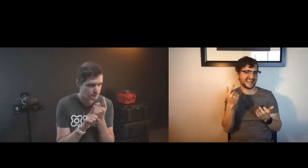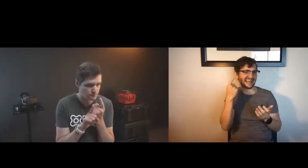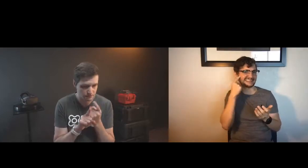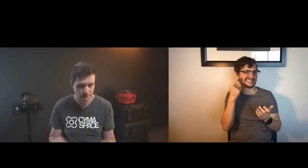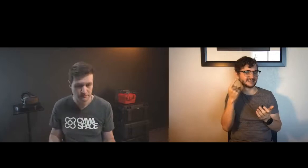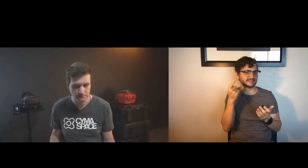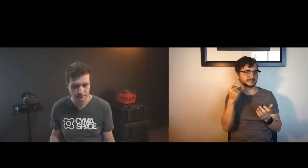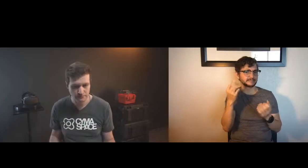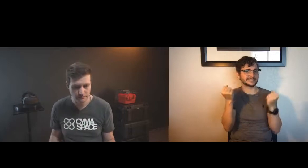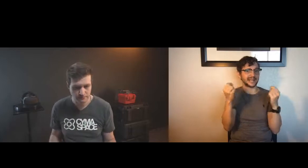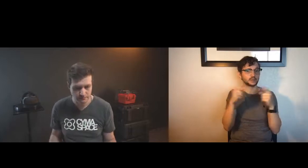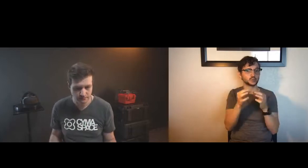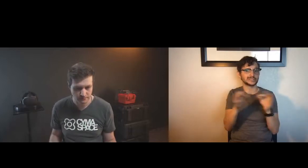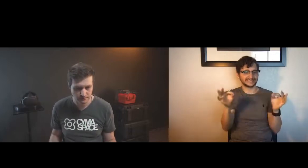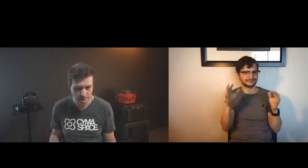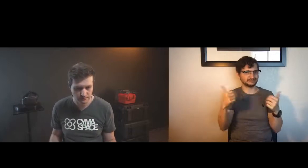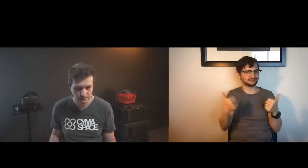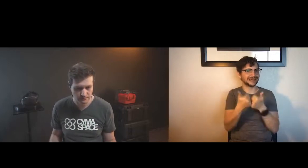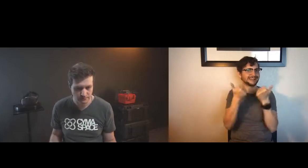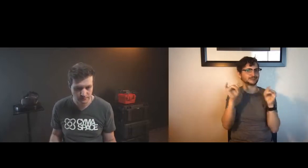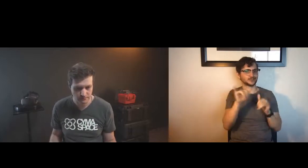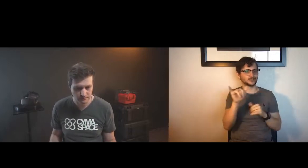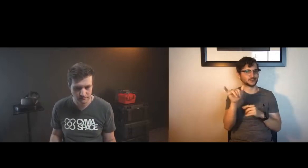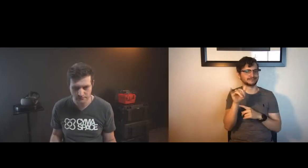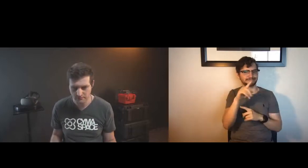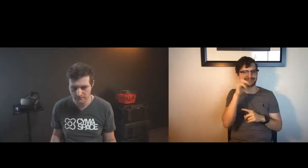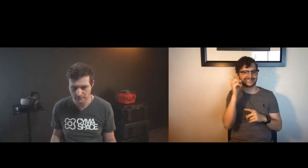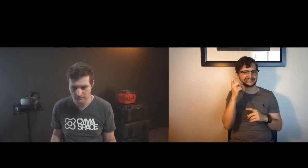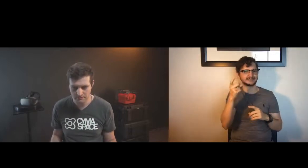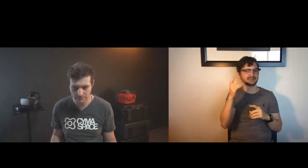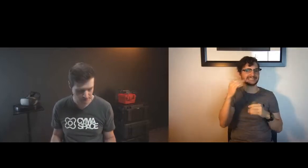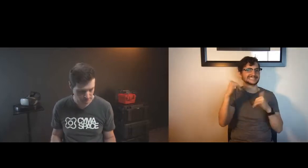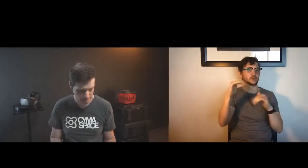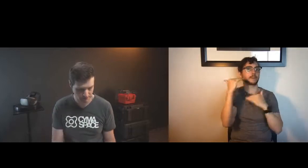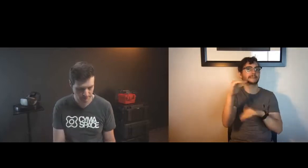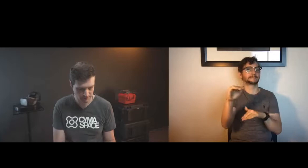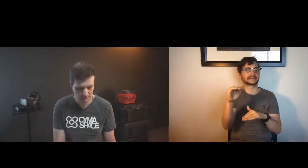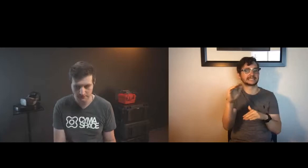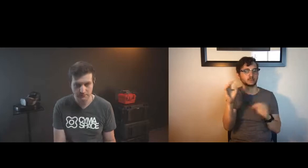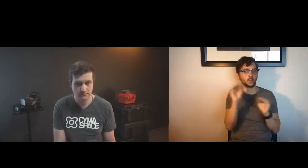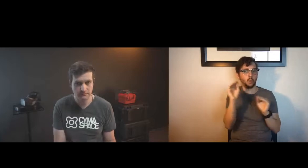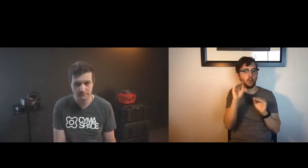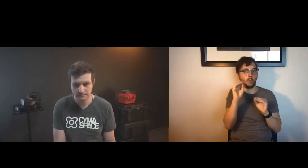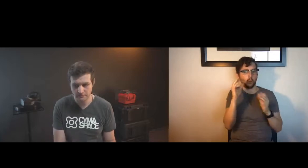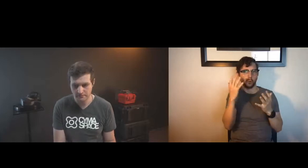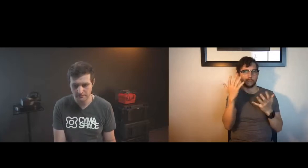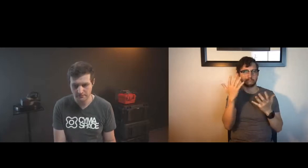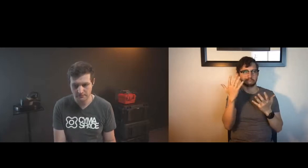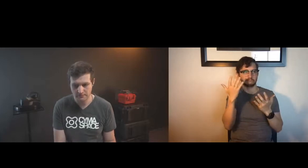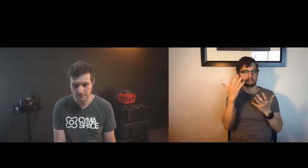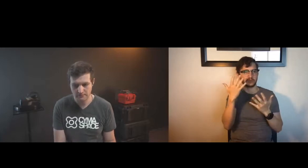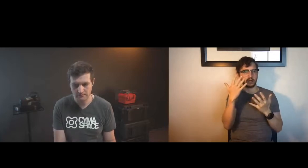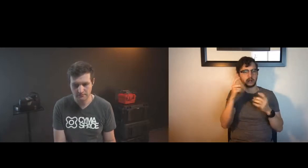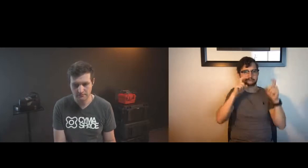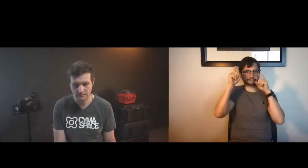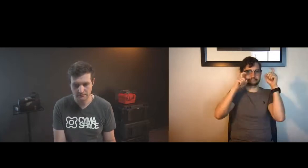right really opens up a lot of questions i think sign to text is an additional challenge because you're still limited